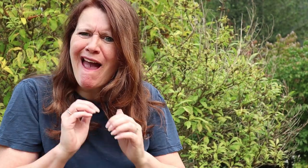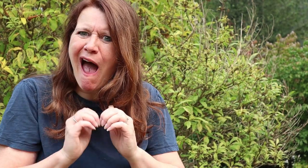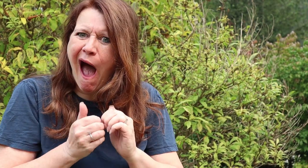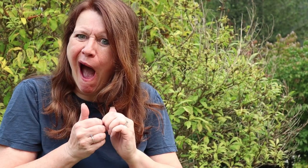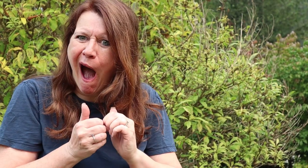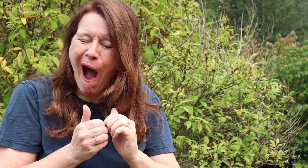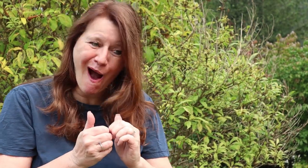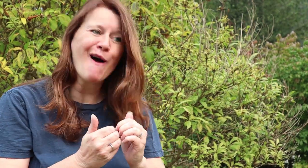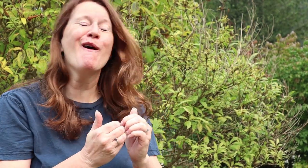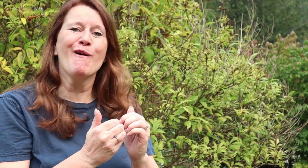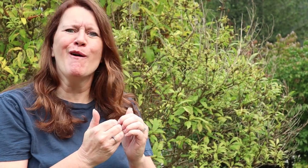How does the turtle eat?